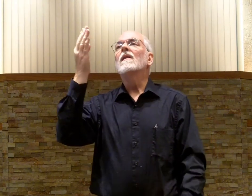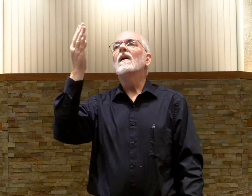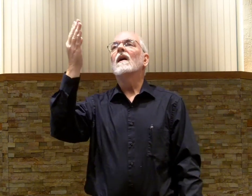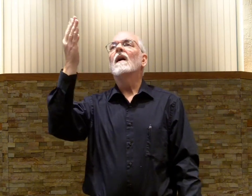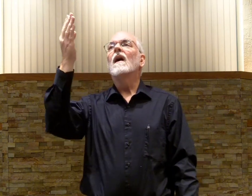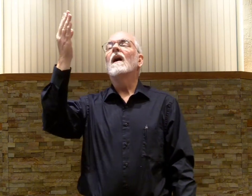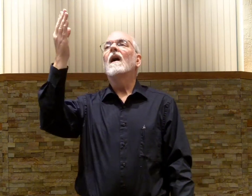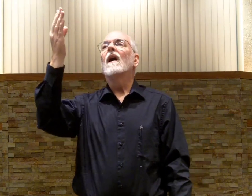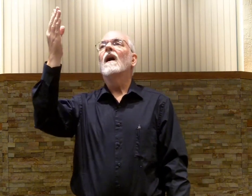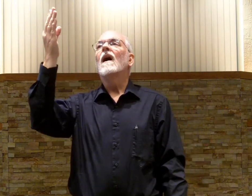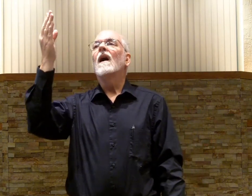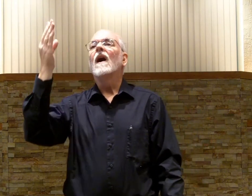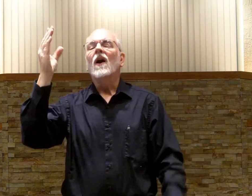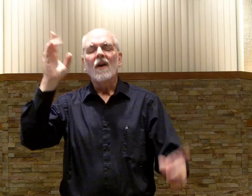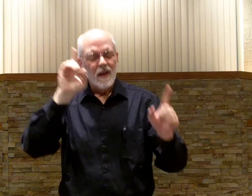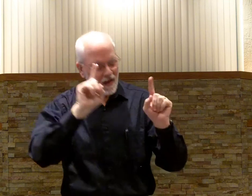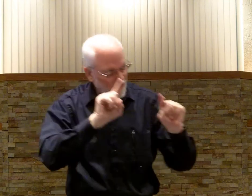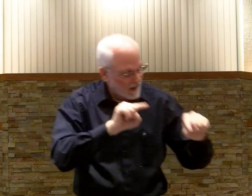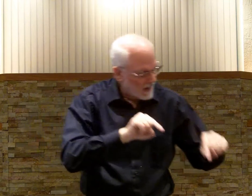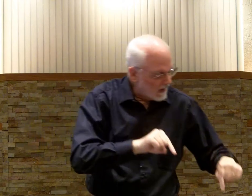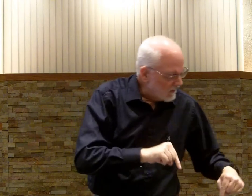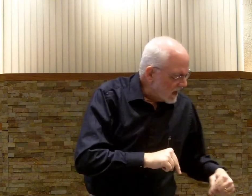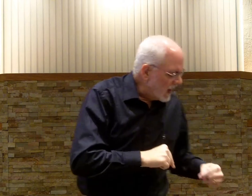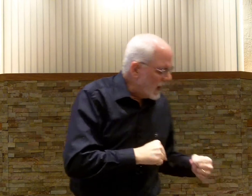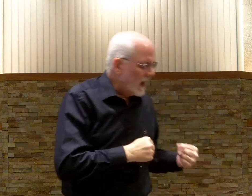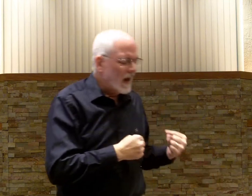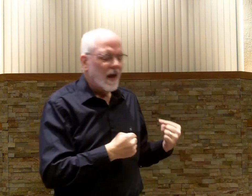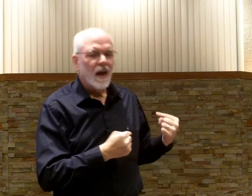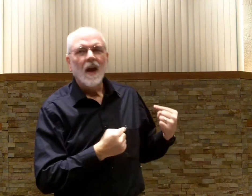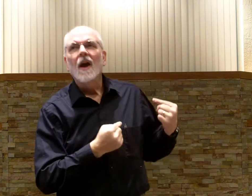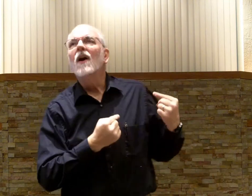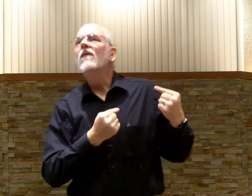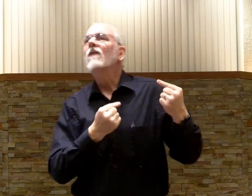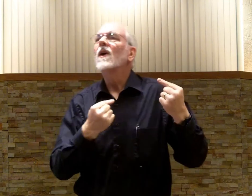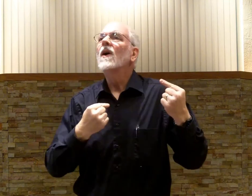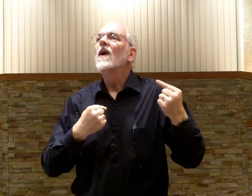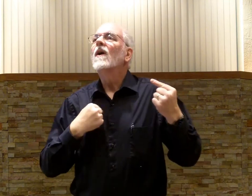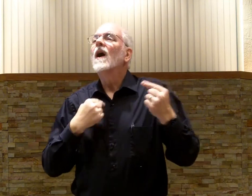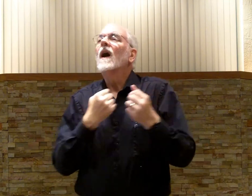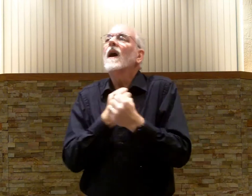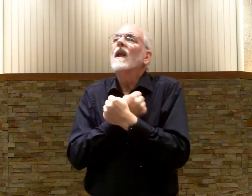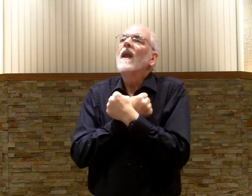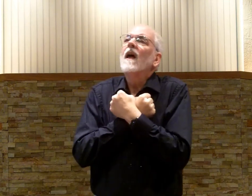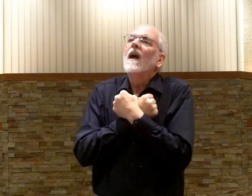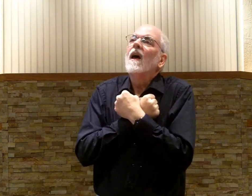thou if ever I love